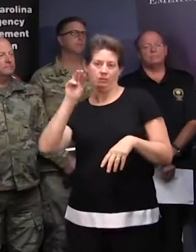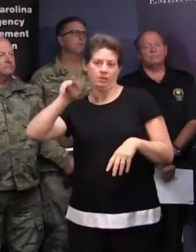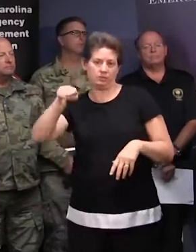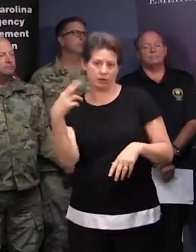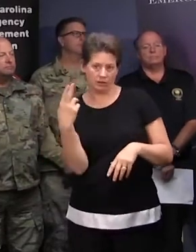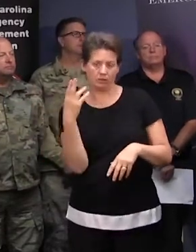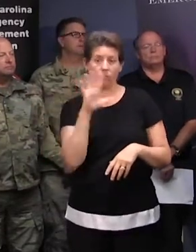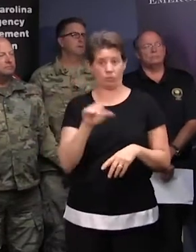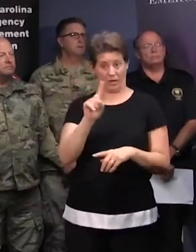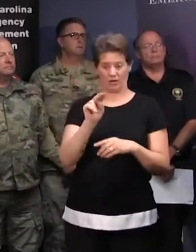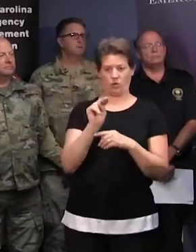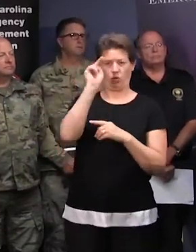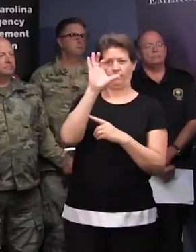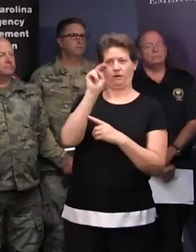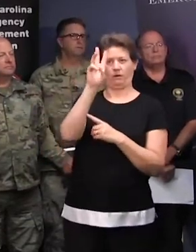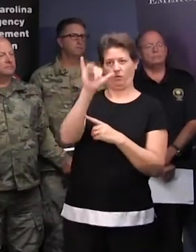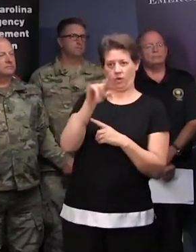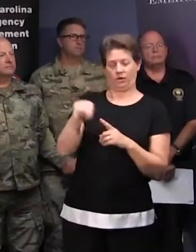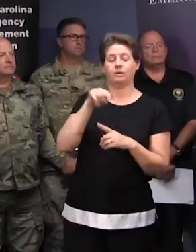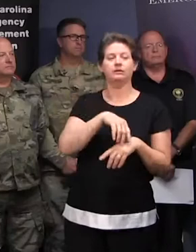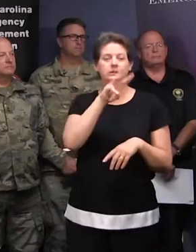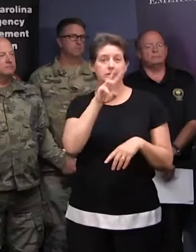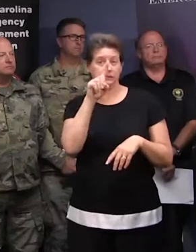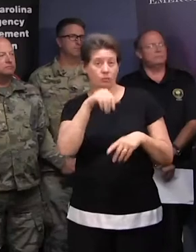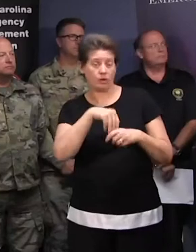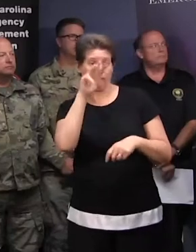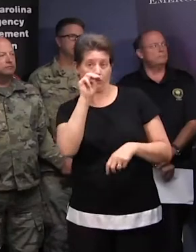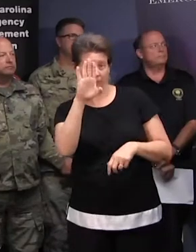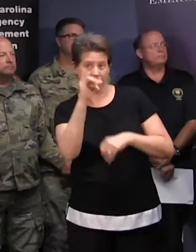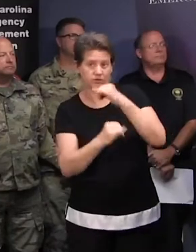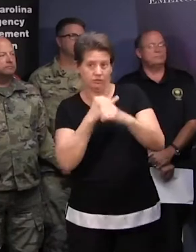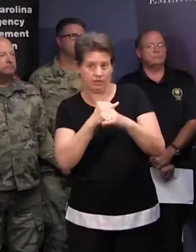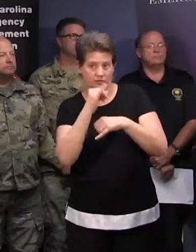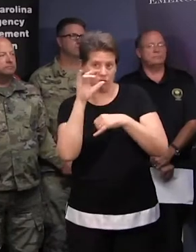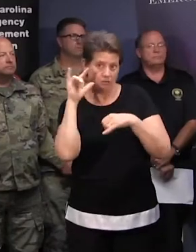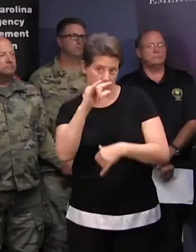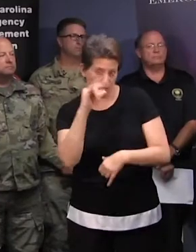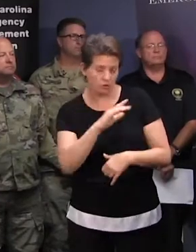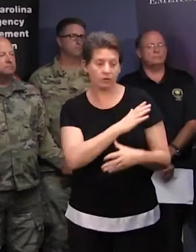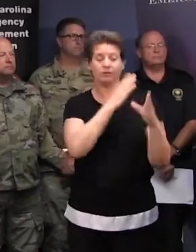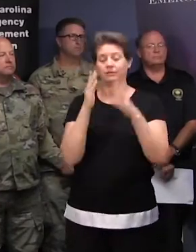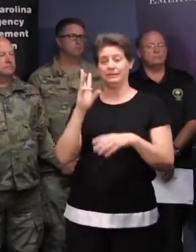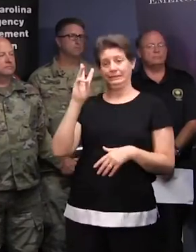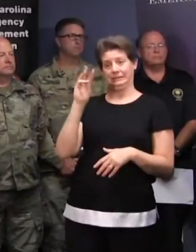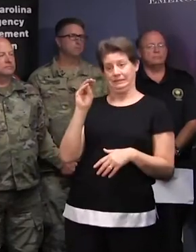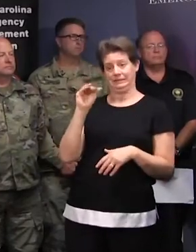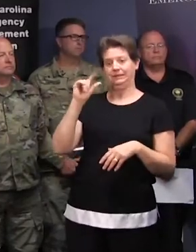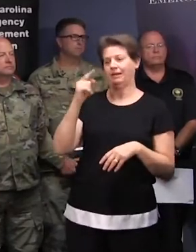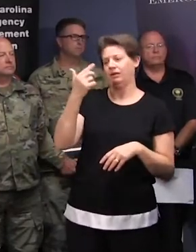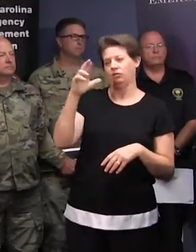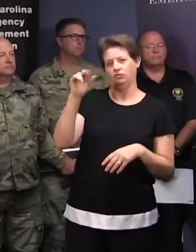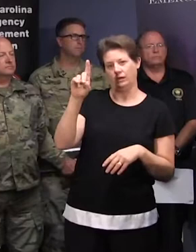just north of Conway, 61 miles an hour at Myrtle Beach International Airport, and 60 miles an hour at Grand